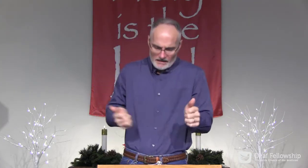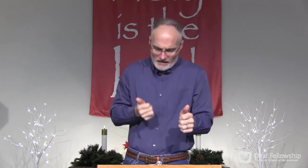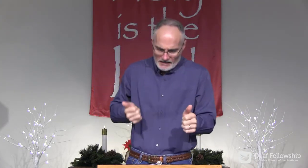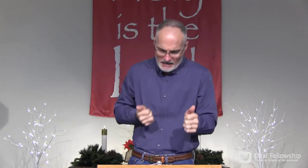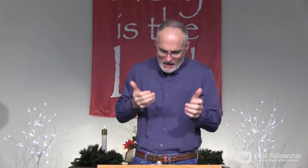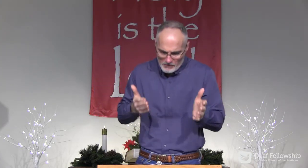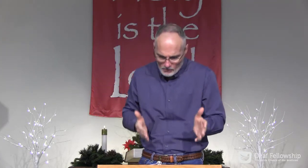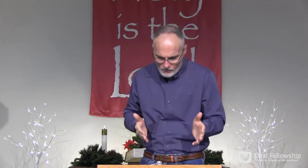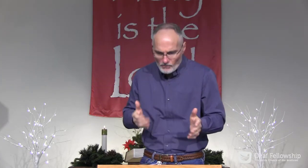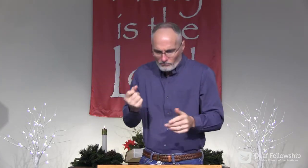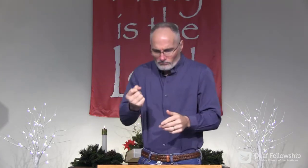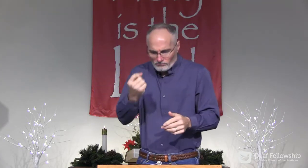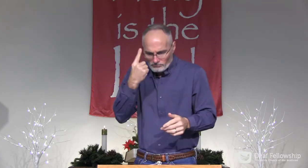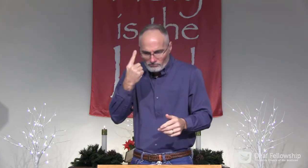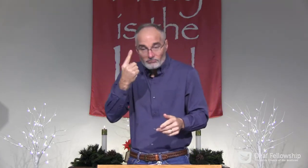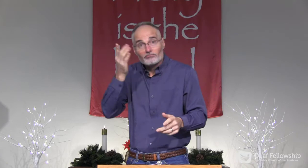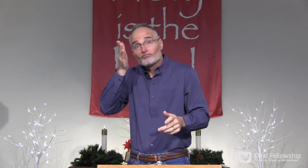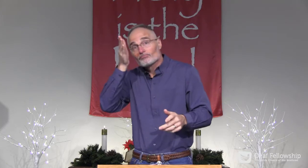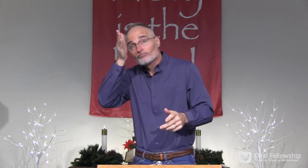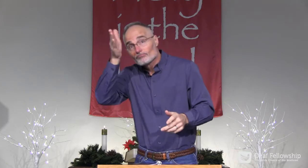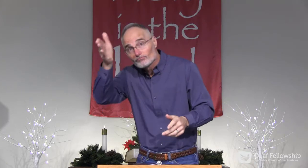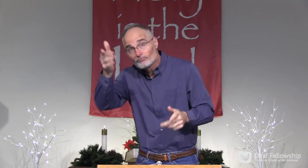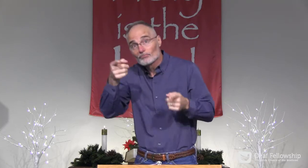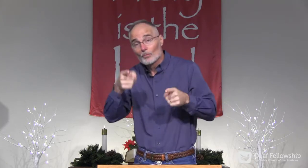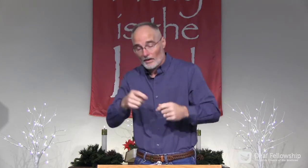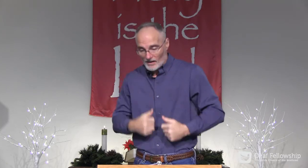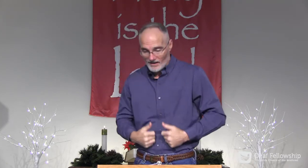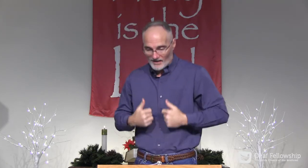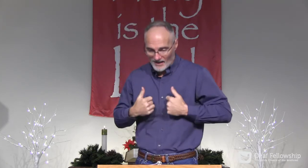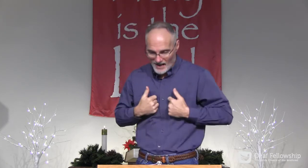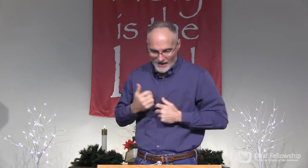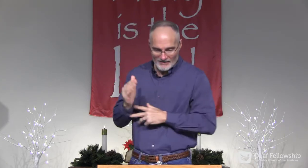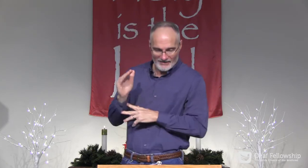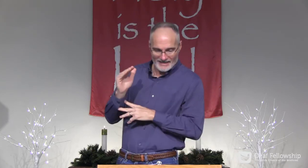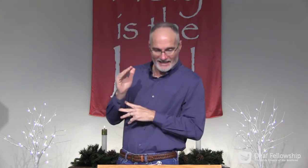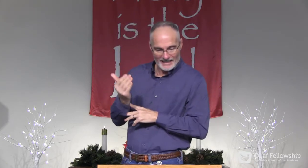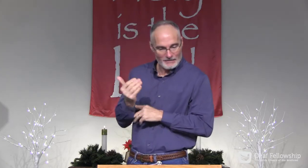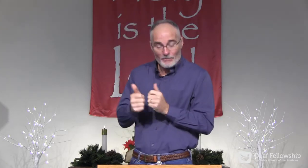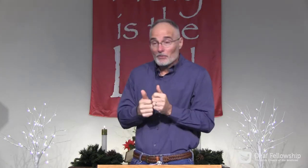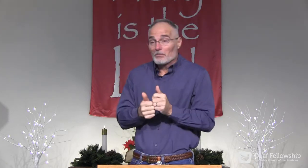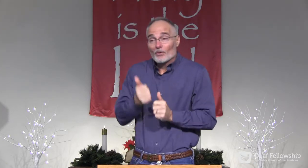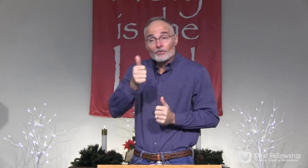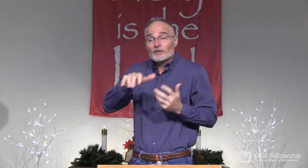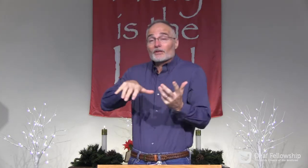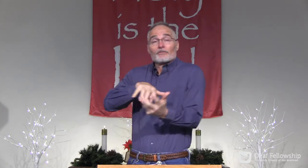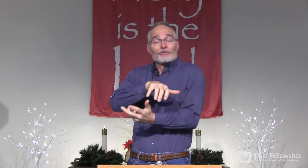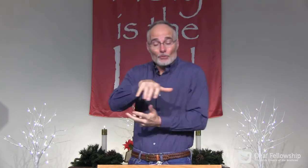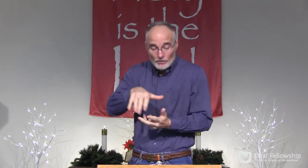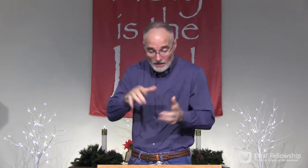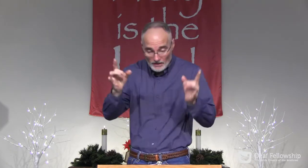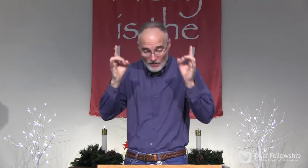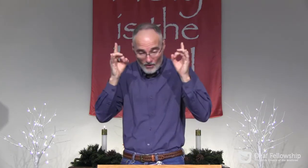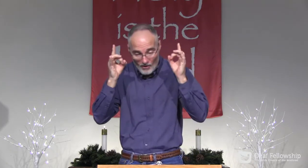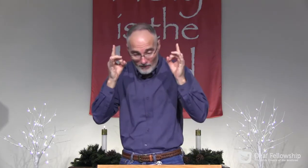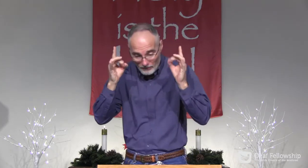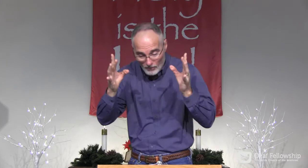Jesus wanted his disciples to understand that when life seems